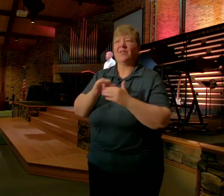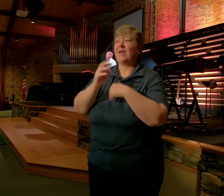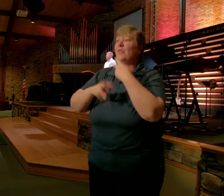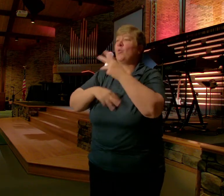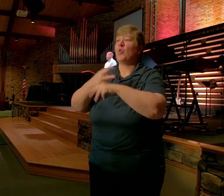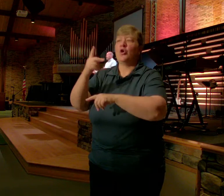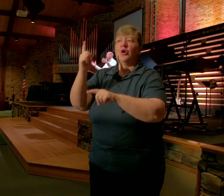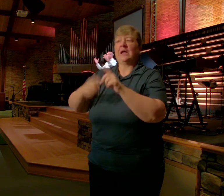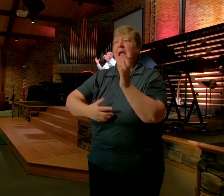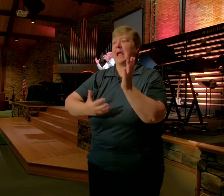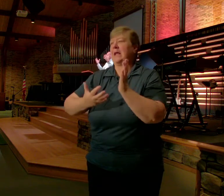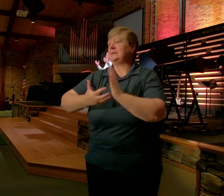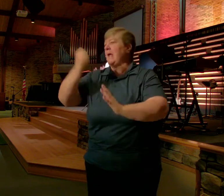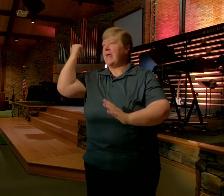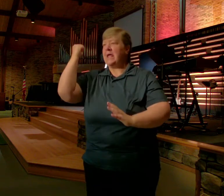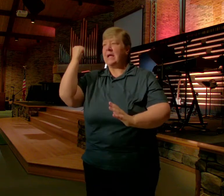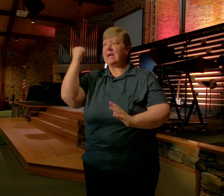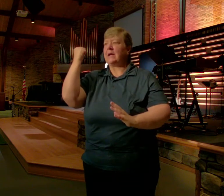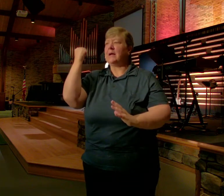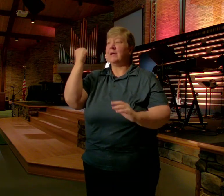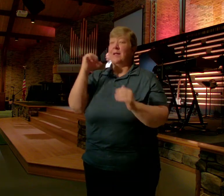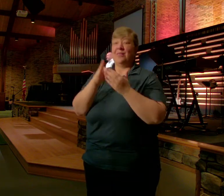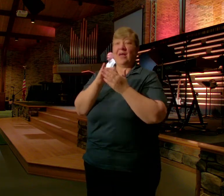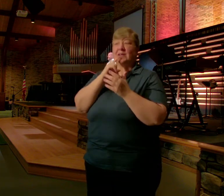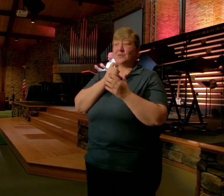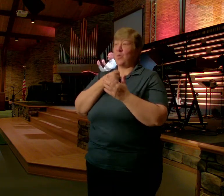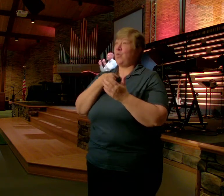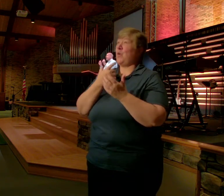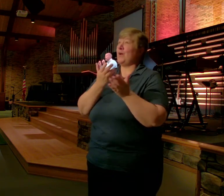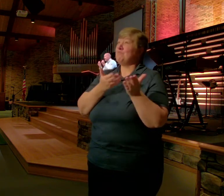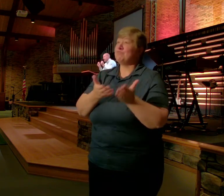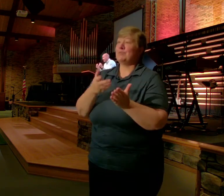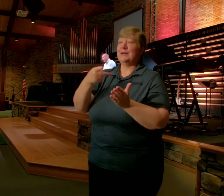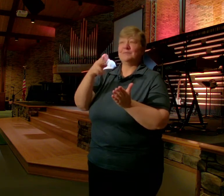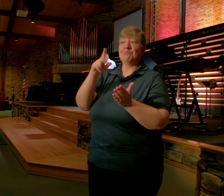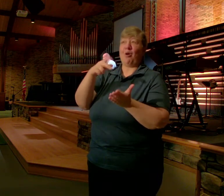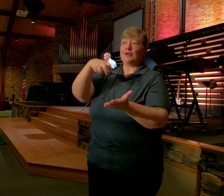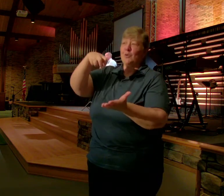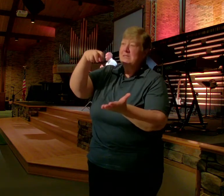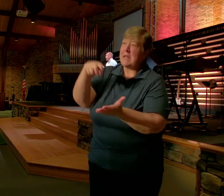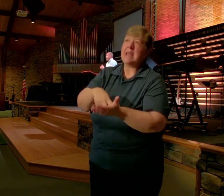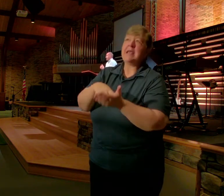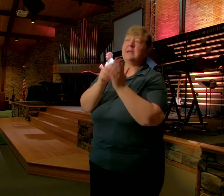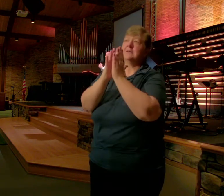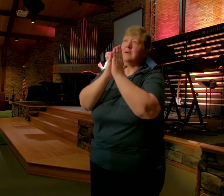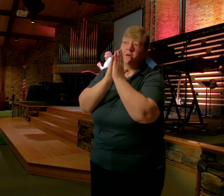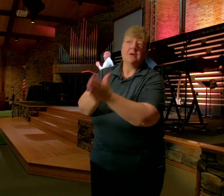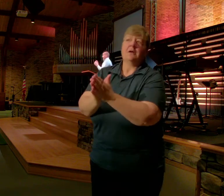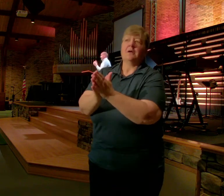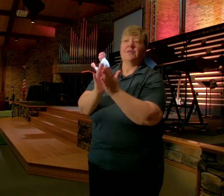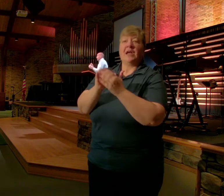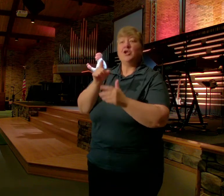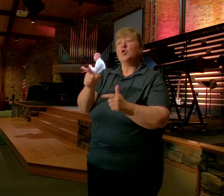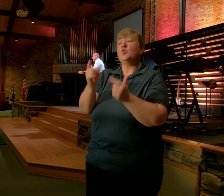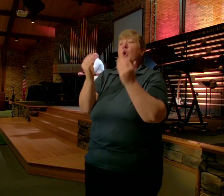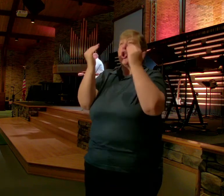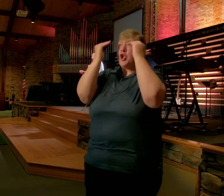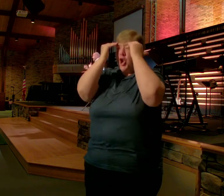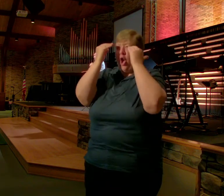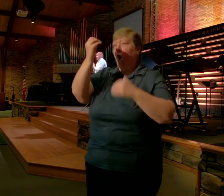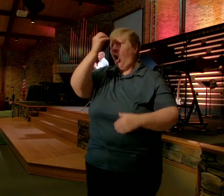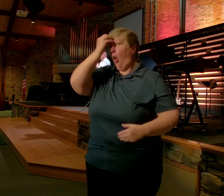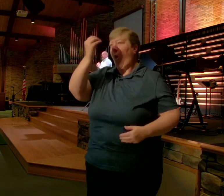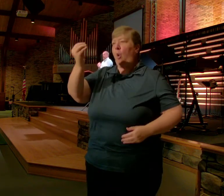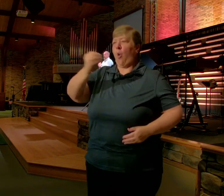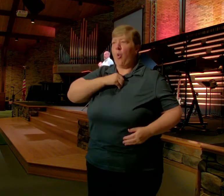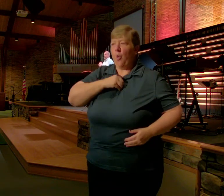It's what What drives Paul To his knees That you would Know him If you don't know What to pray for This